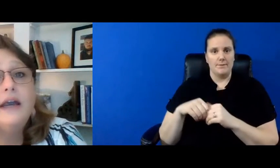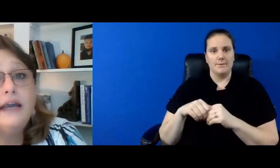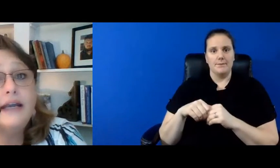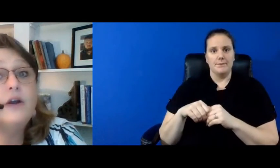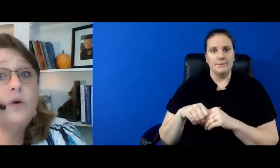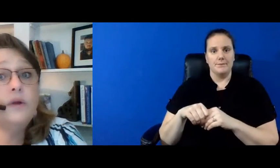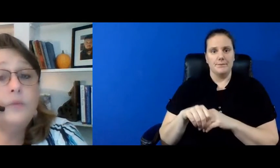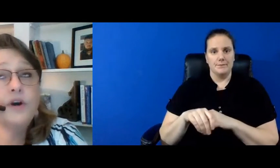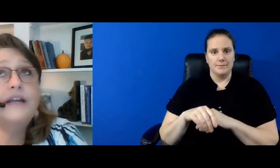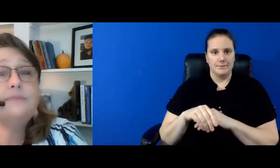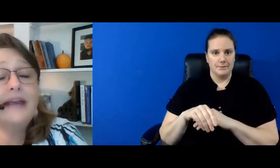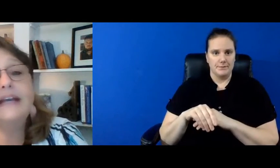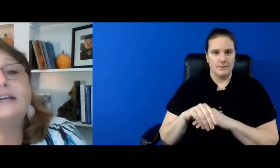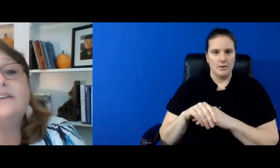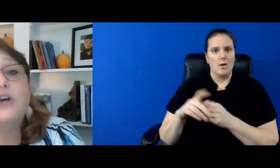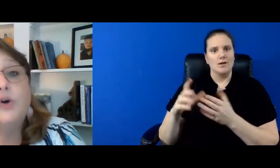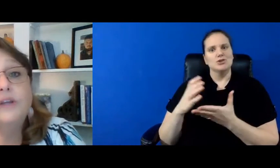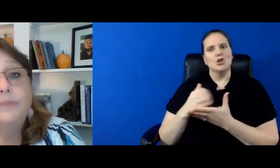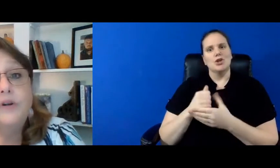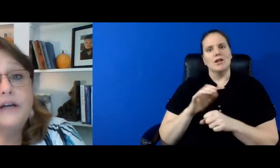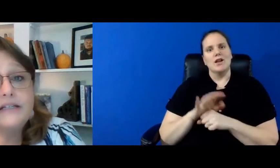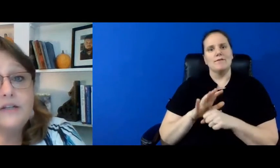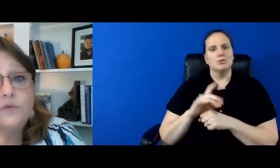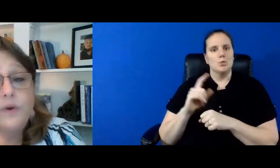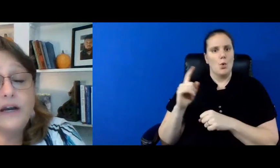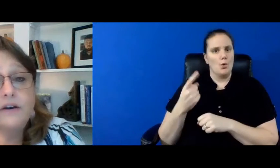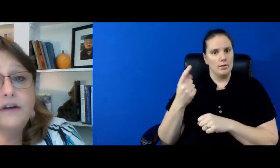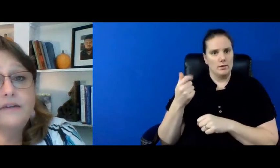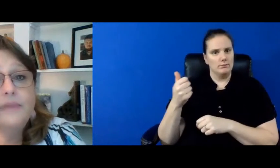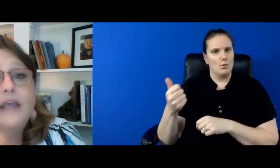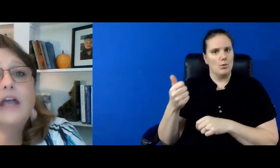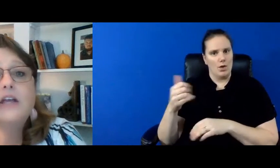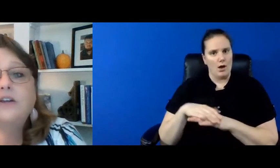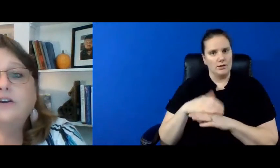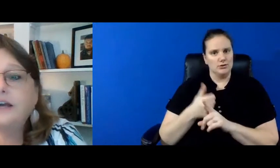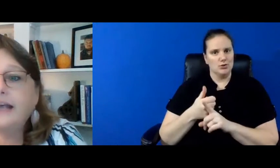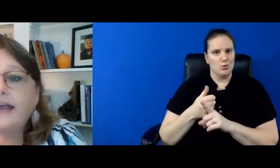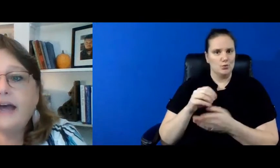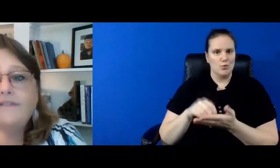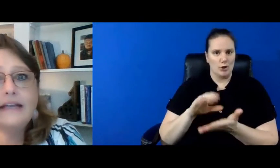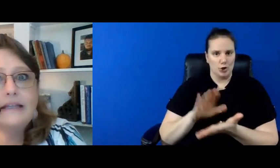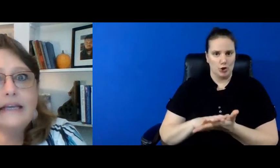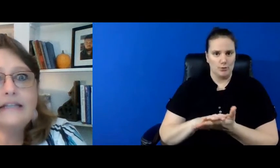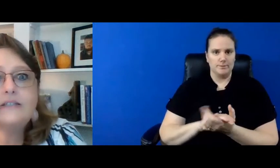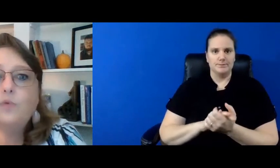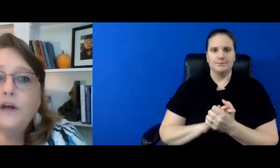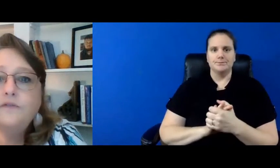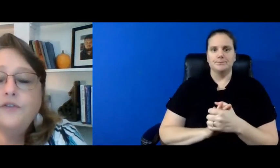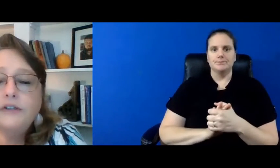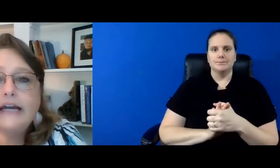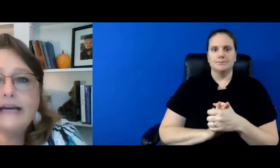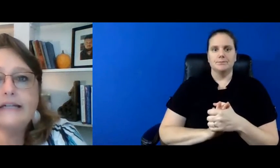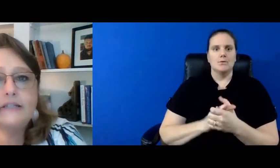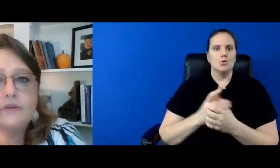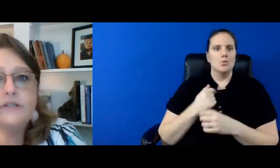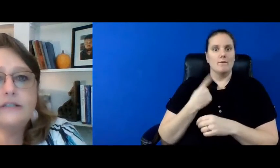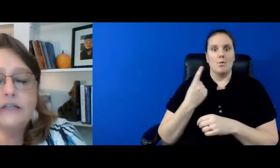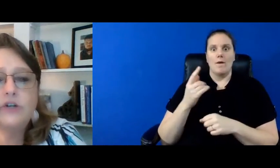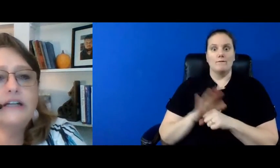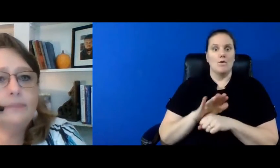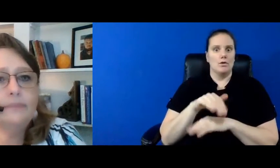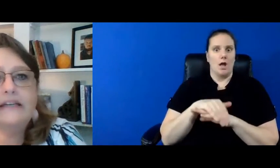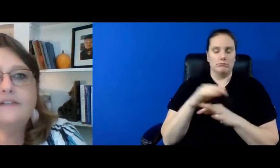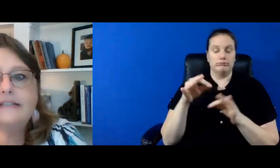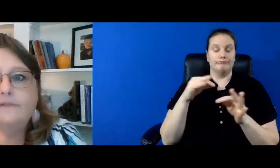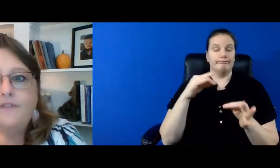he can where he's making enough to only pull on his own record you're going to have at least one full night on social